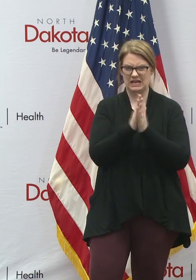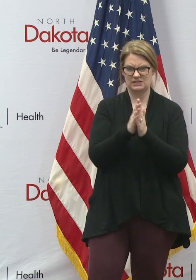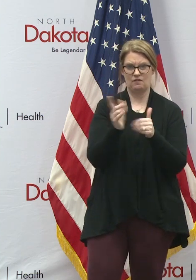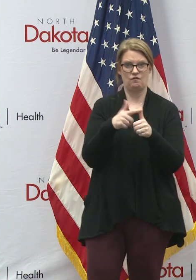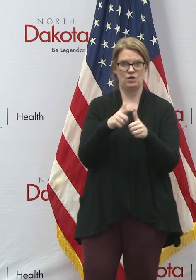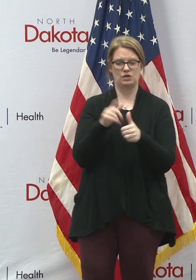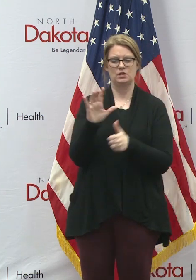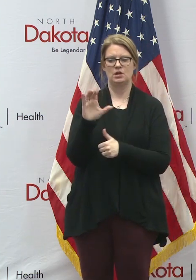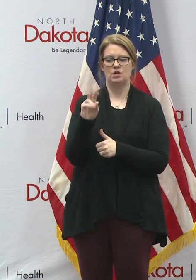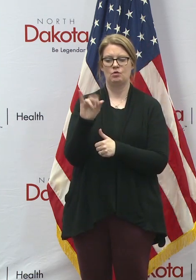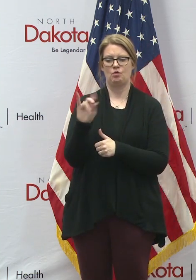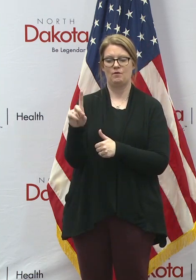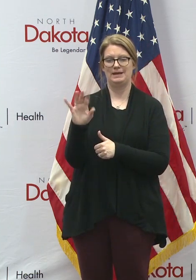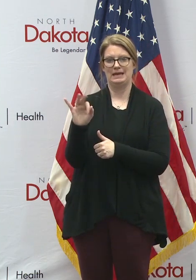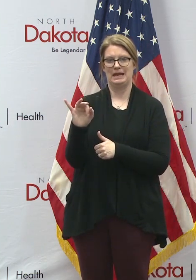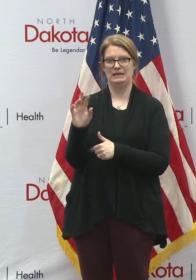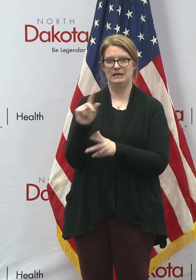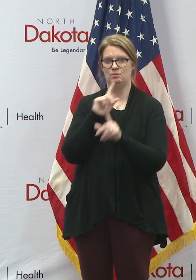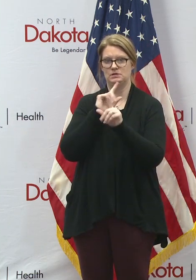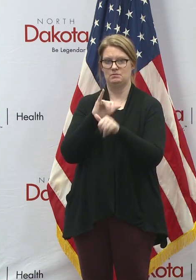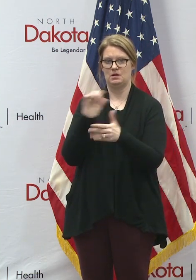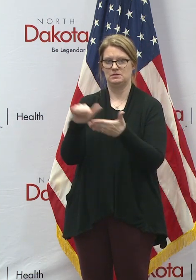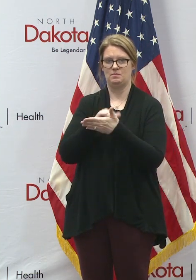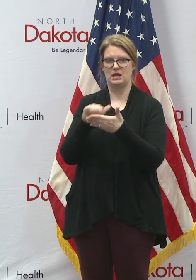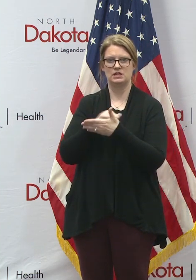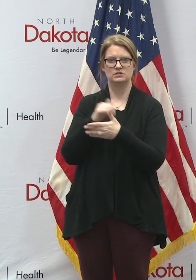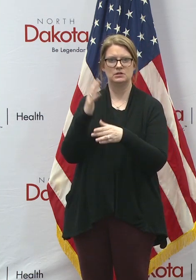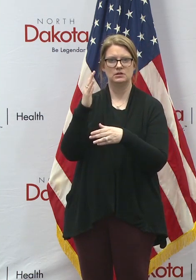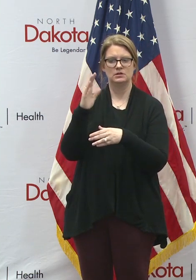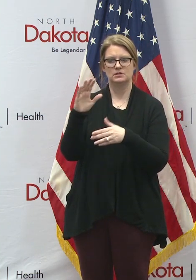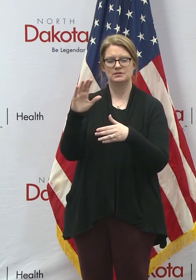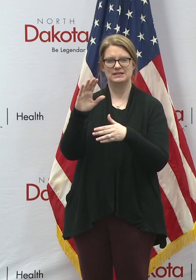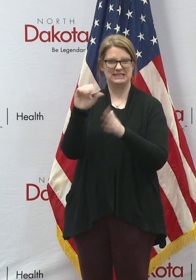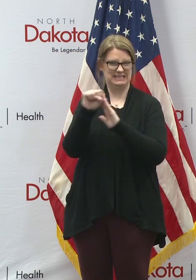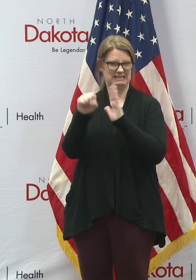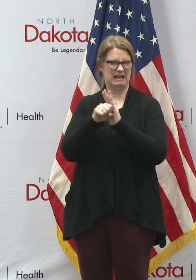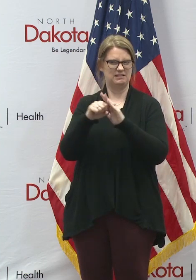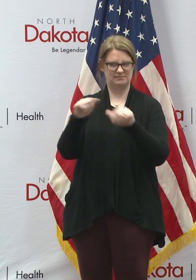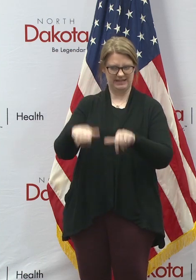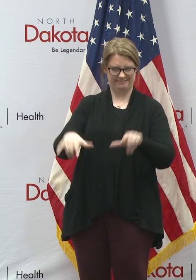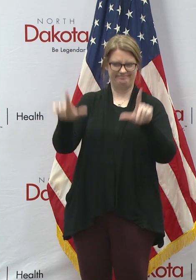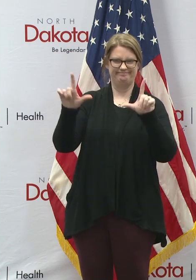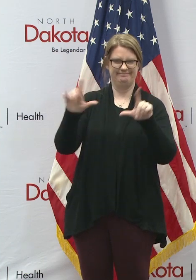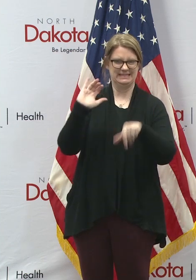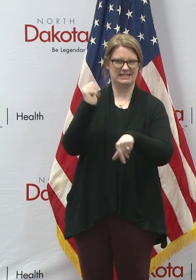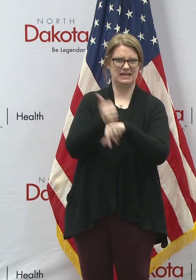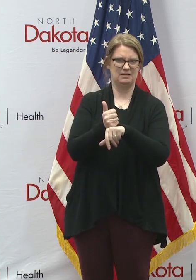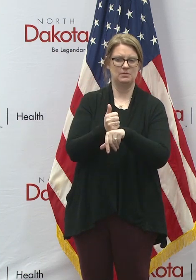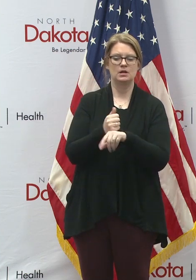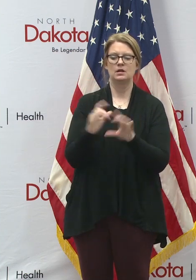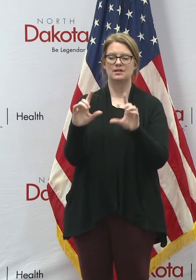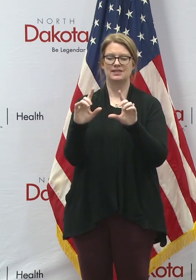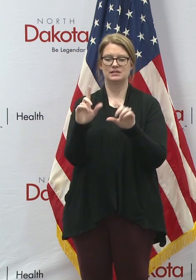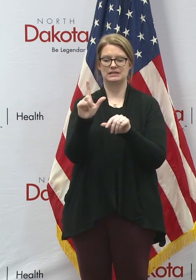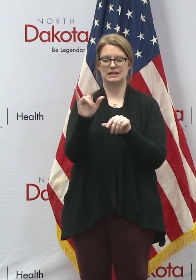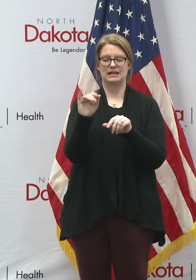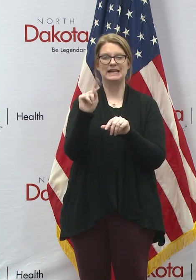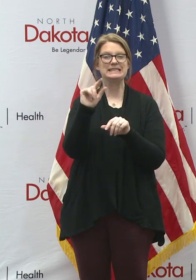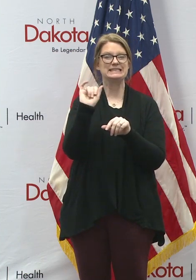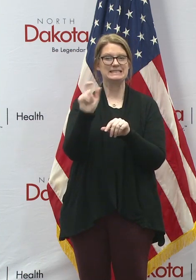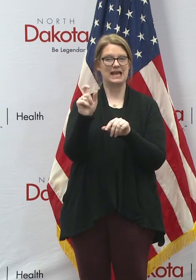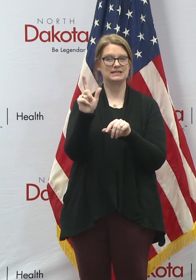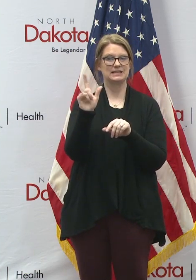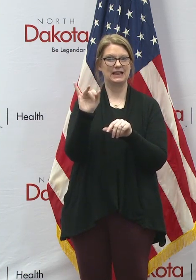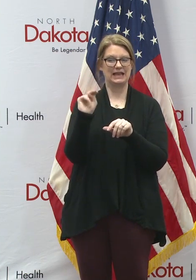-19 response page that the state has set up, the central page. On that page, there's a link, a tax link,